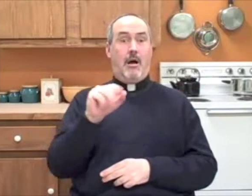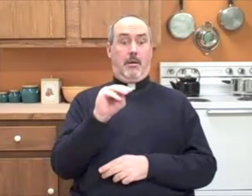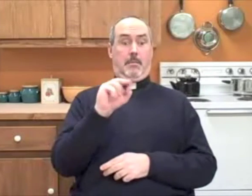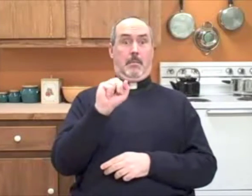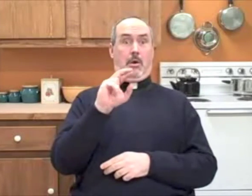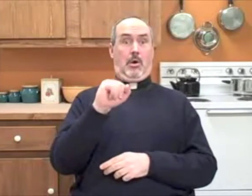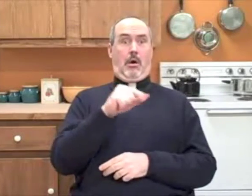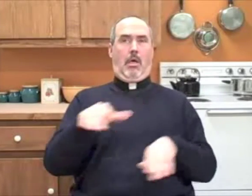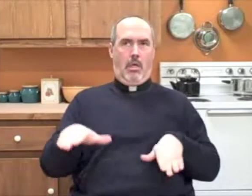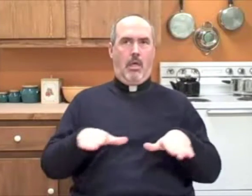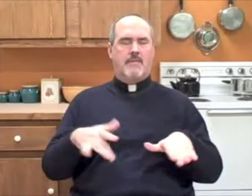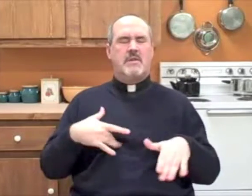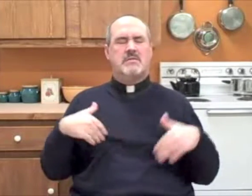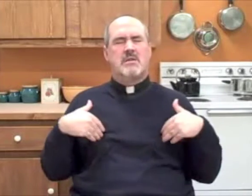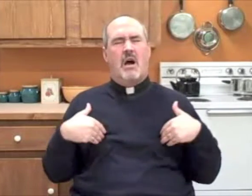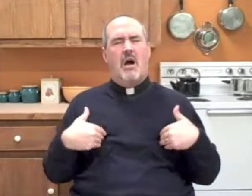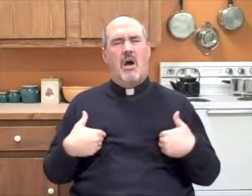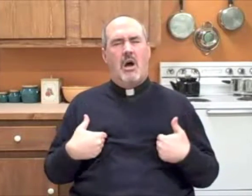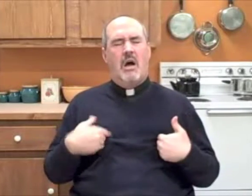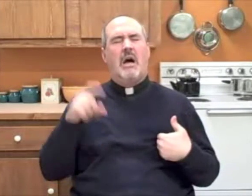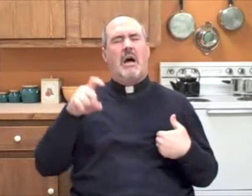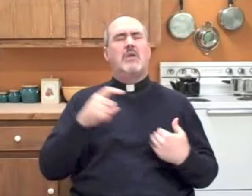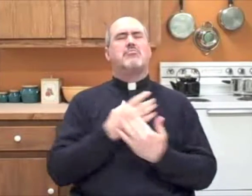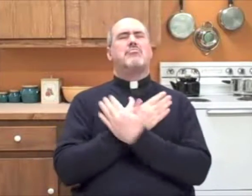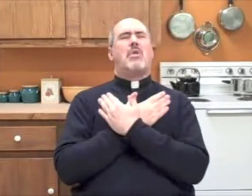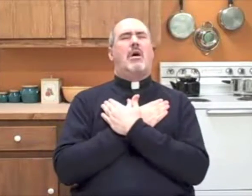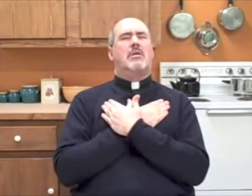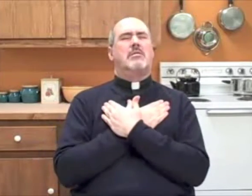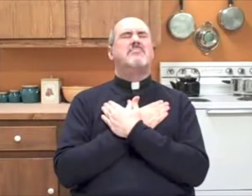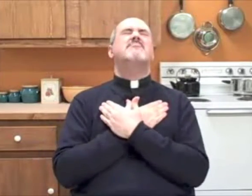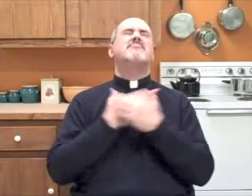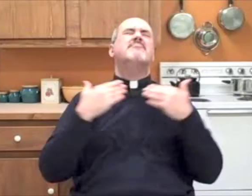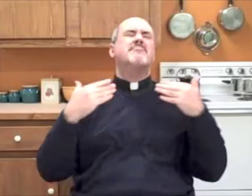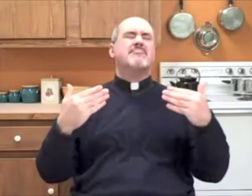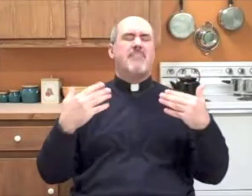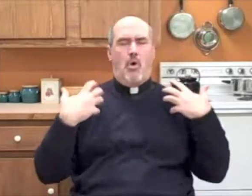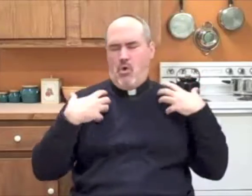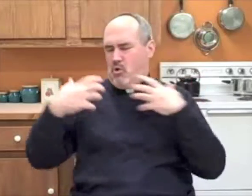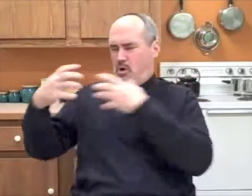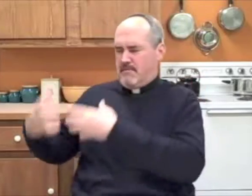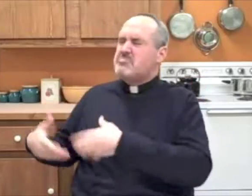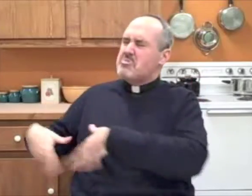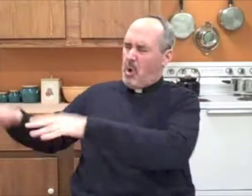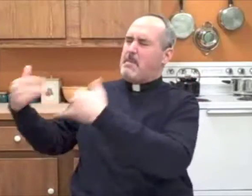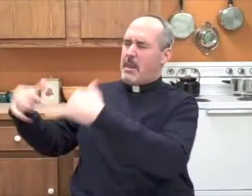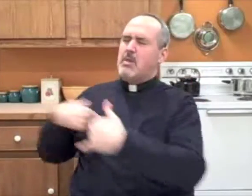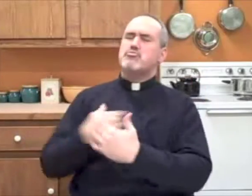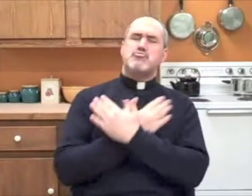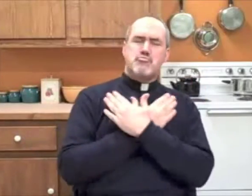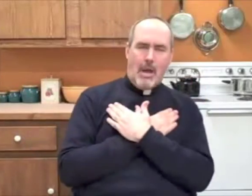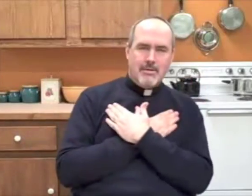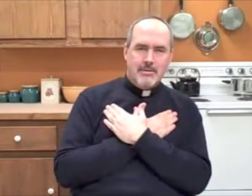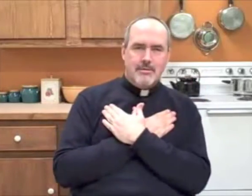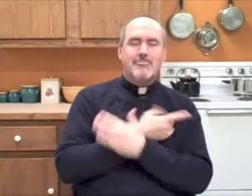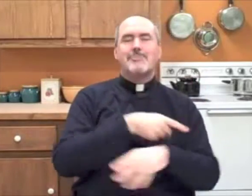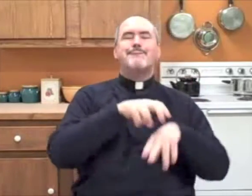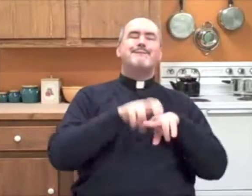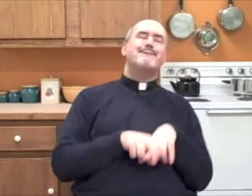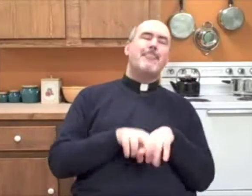Maria was exhausted from carrying her daughter through the hills so she took her off her back and let her go play while she